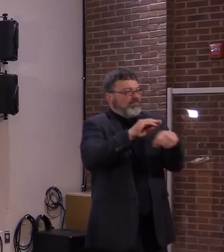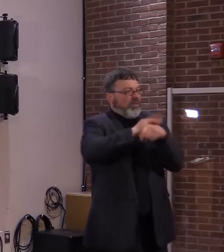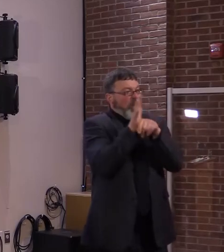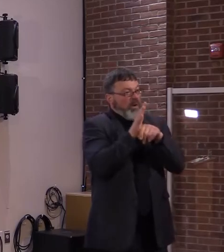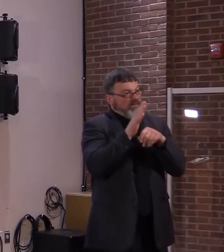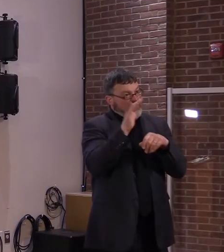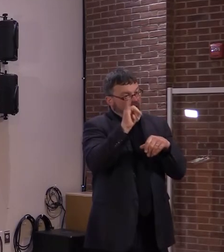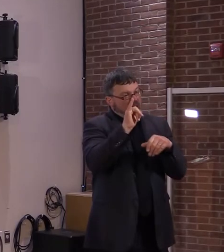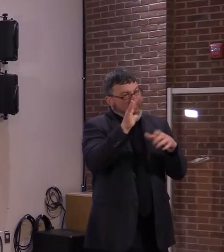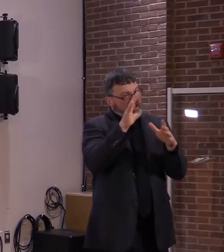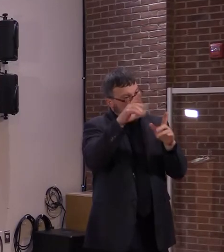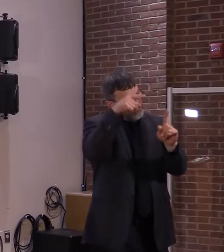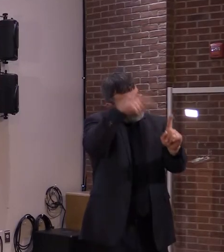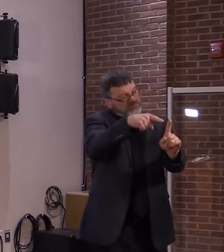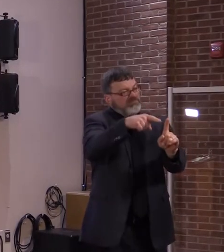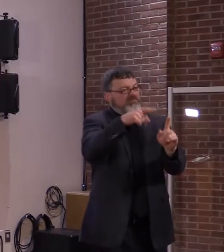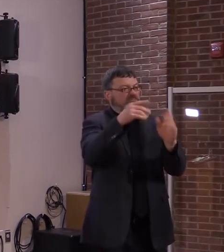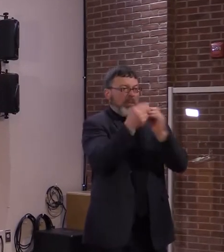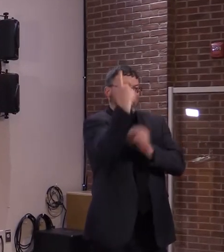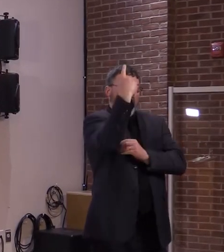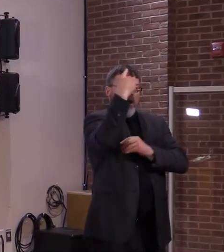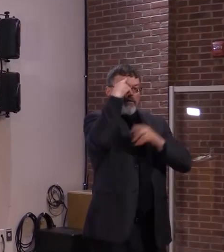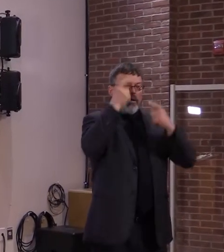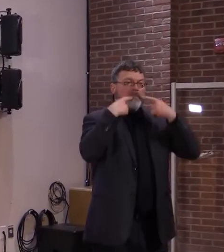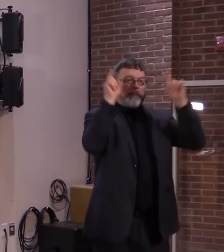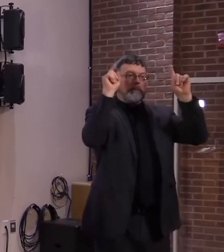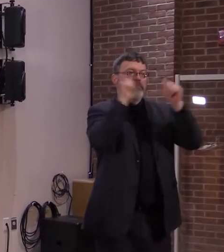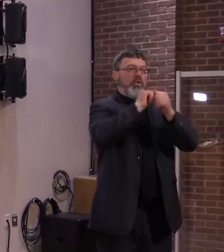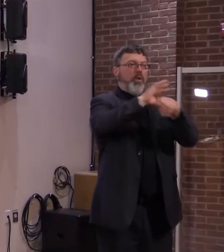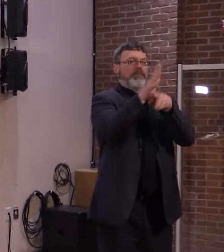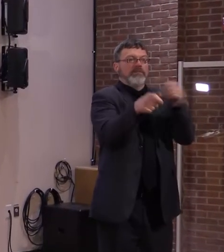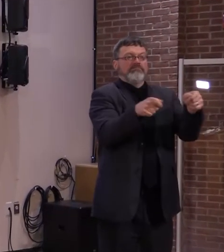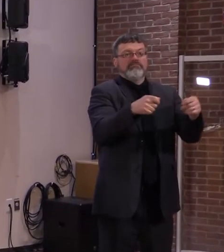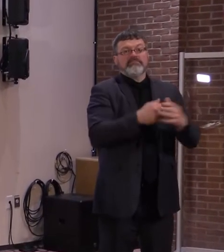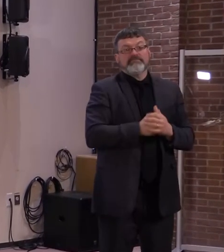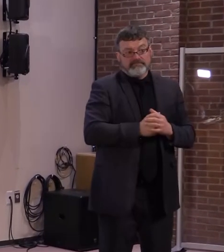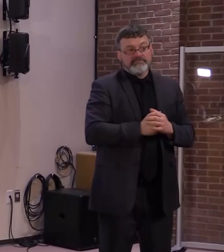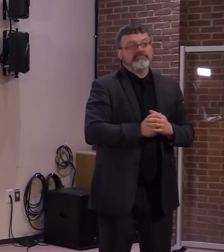Thank you very much. And lastly, Greg from the Bennington Banner.